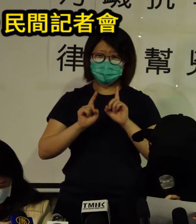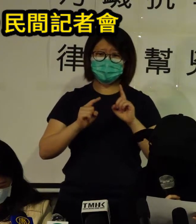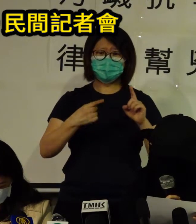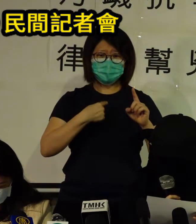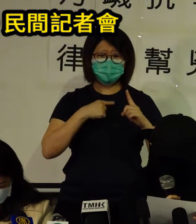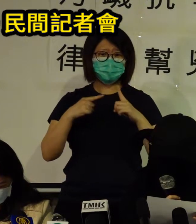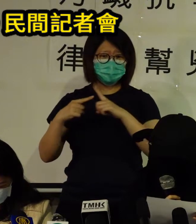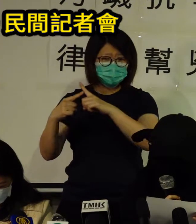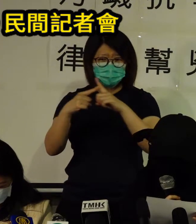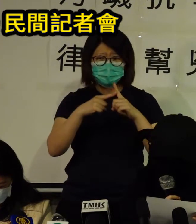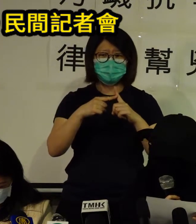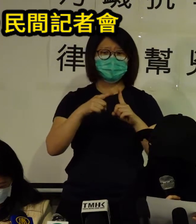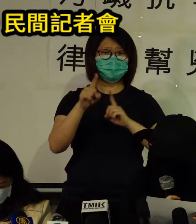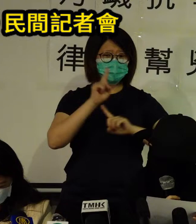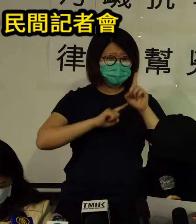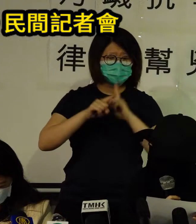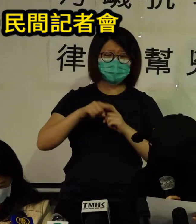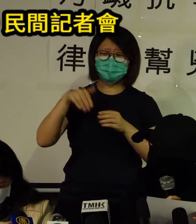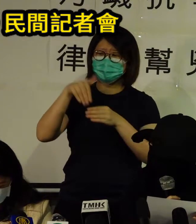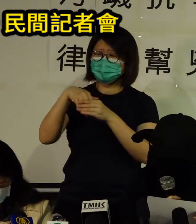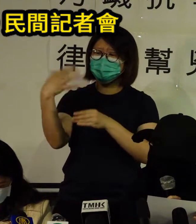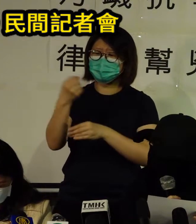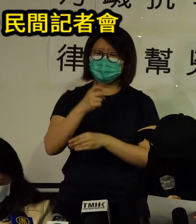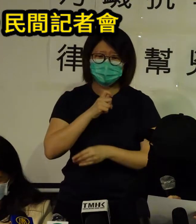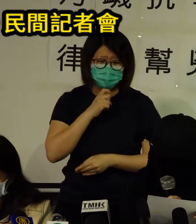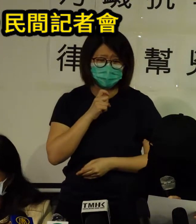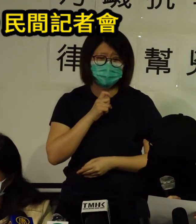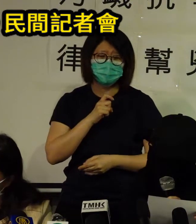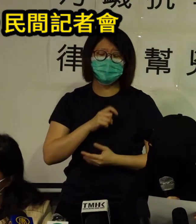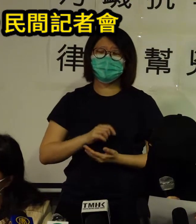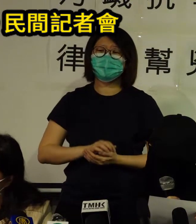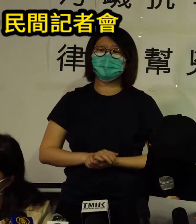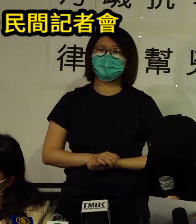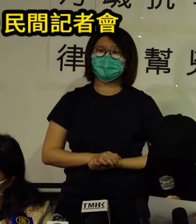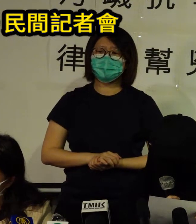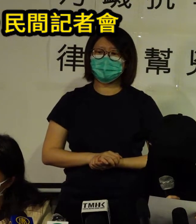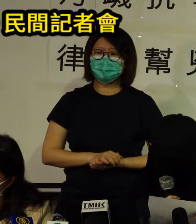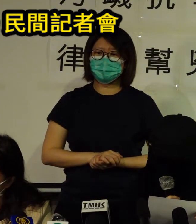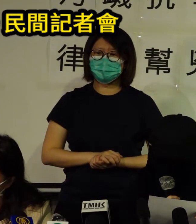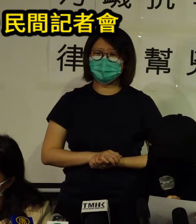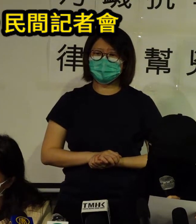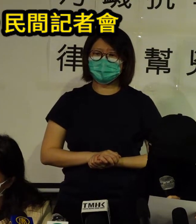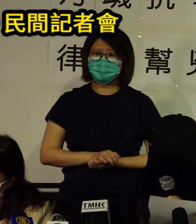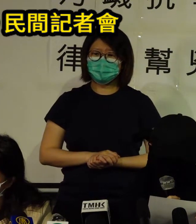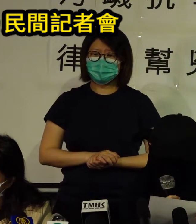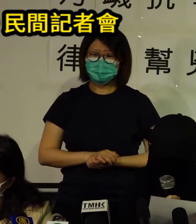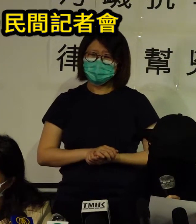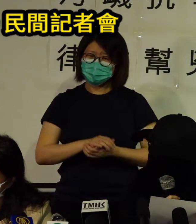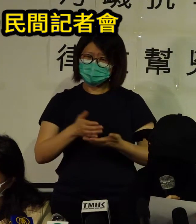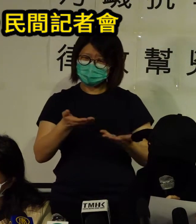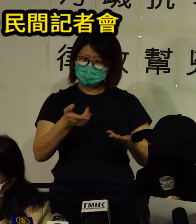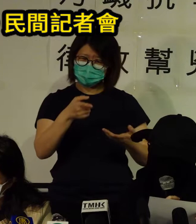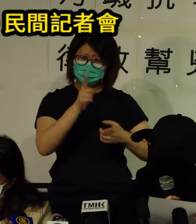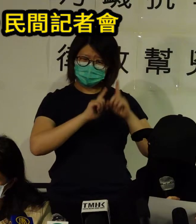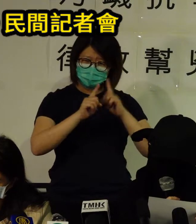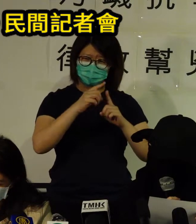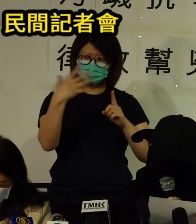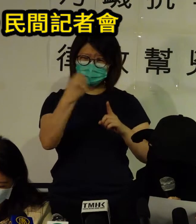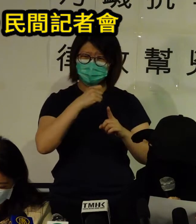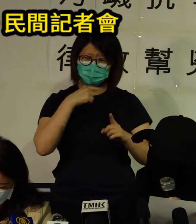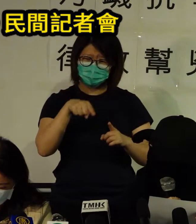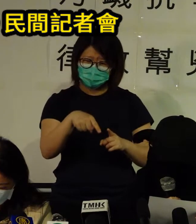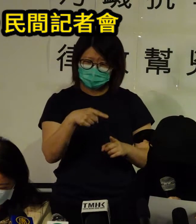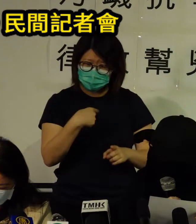infiltrating multinational institutions and establishments and bribing its way through We shall reclaim the